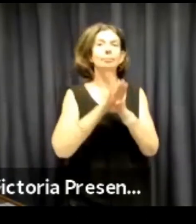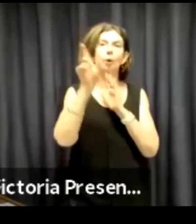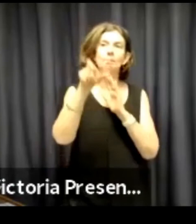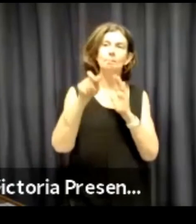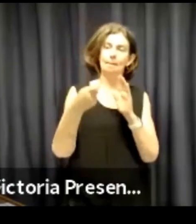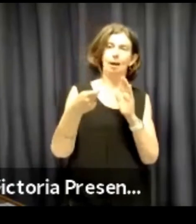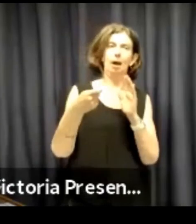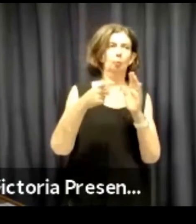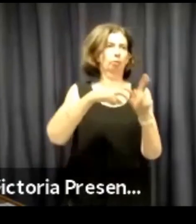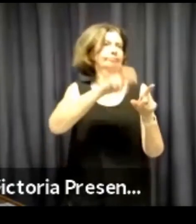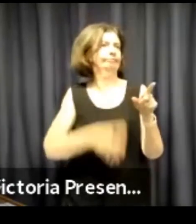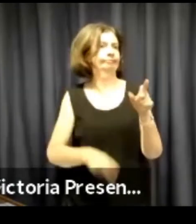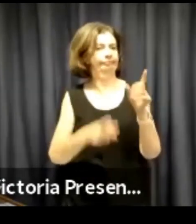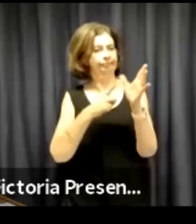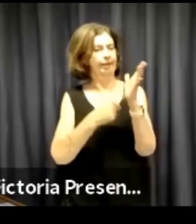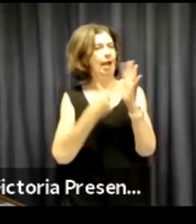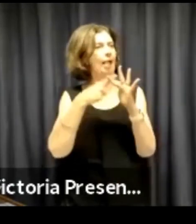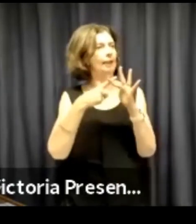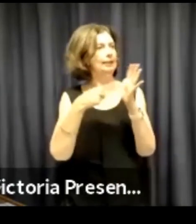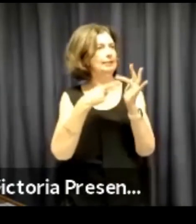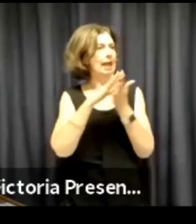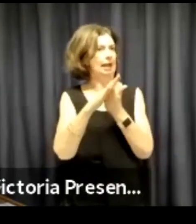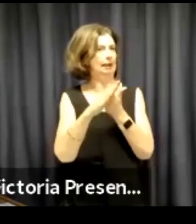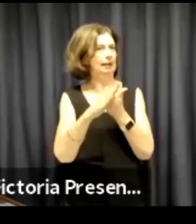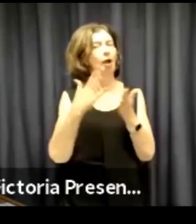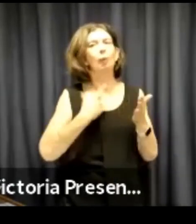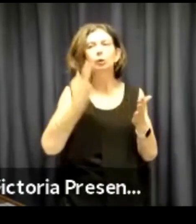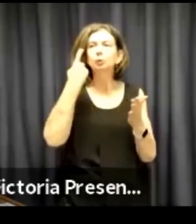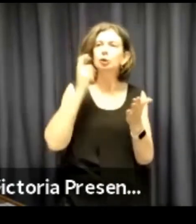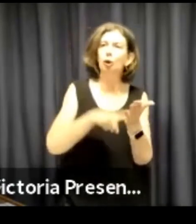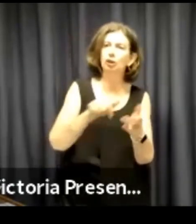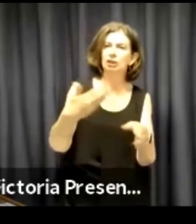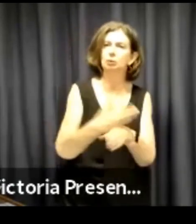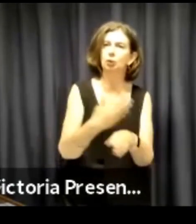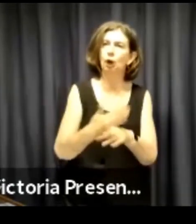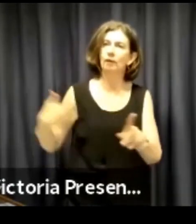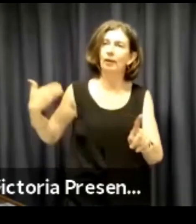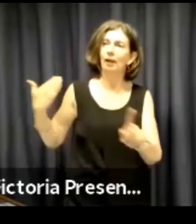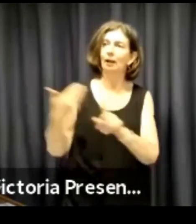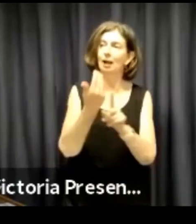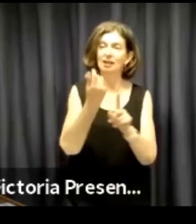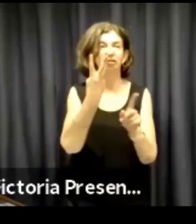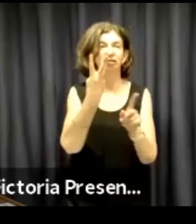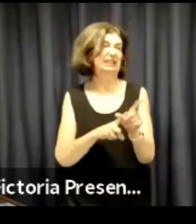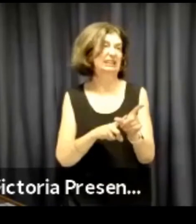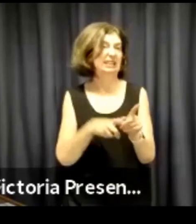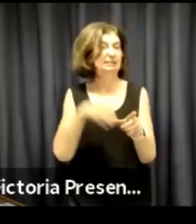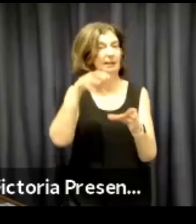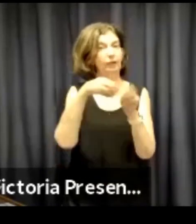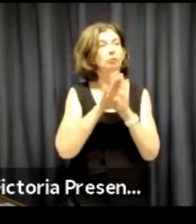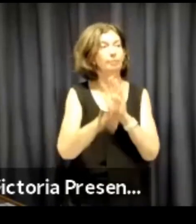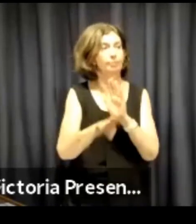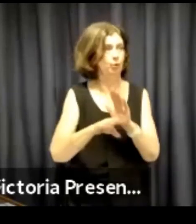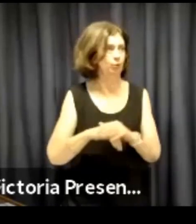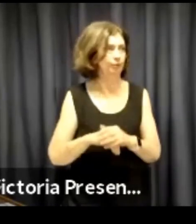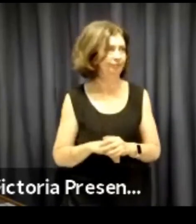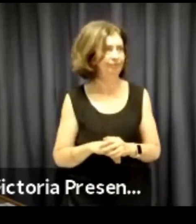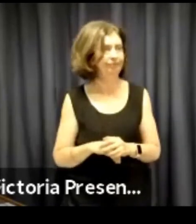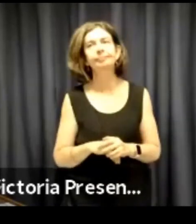will be leaving the board and I'd like to acknowledge